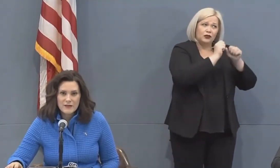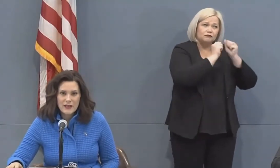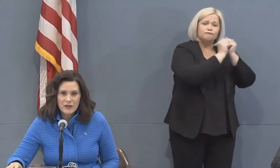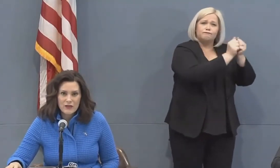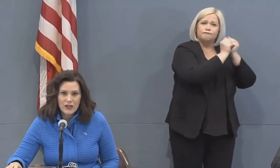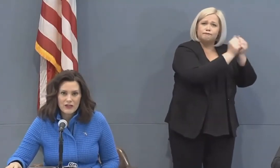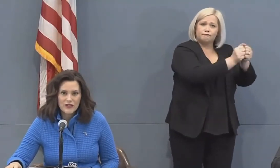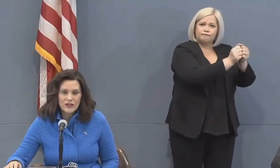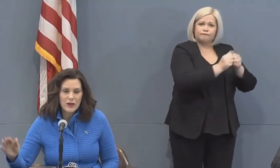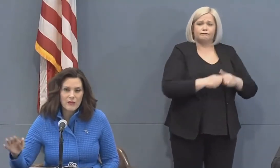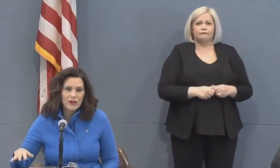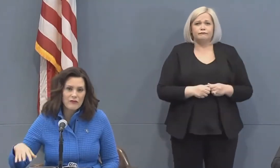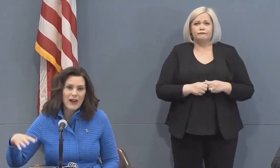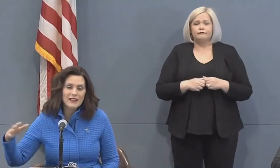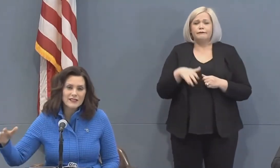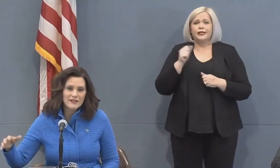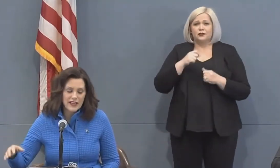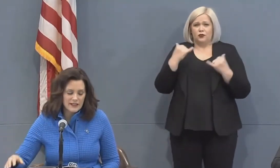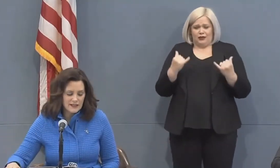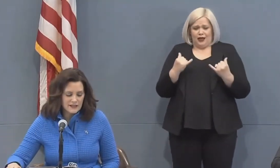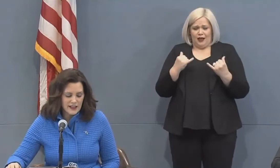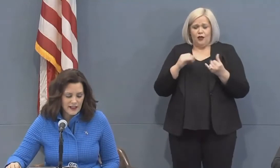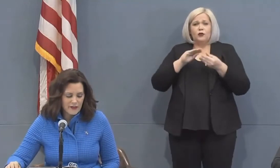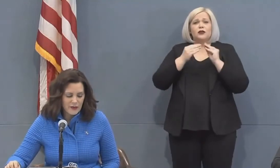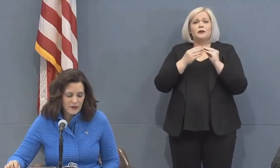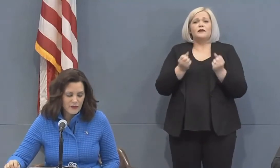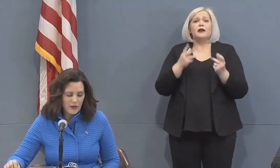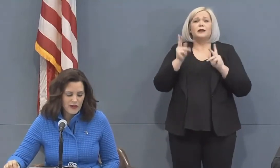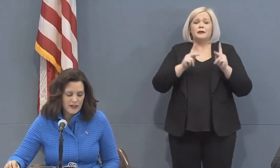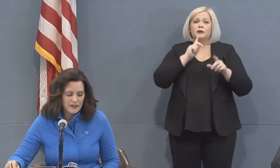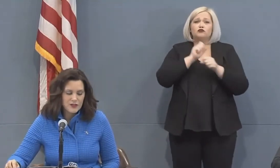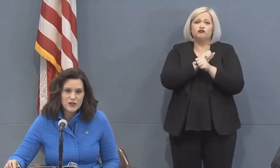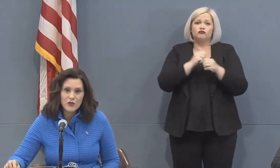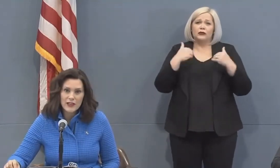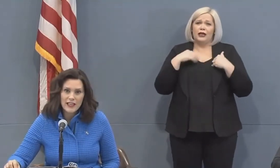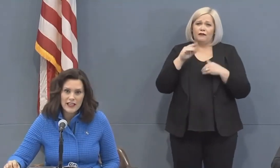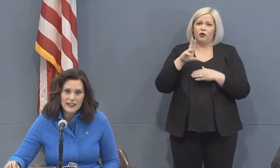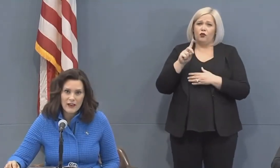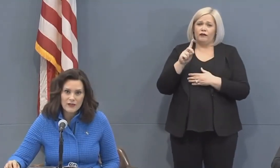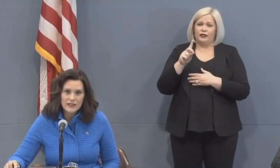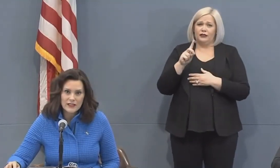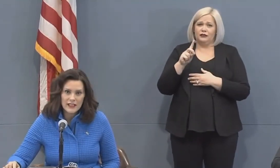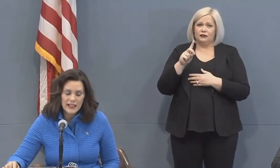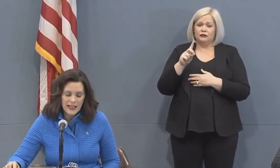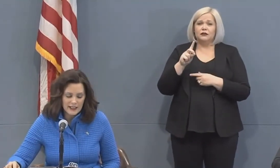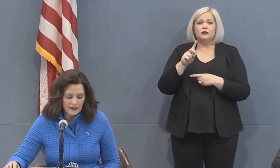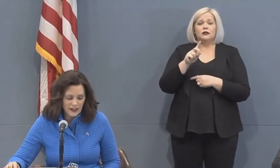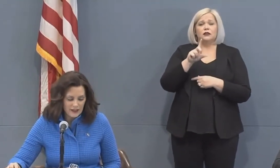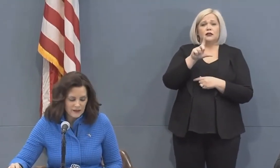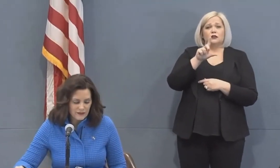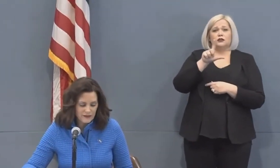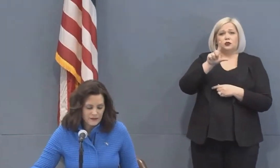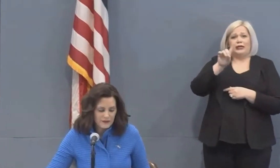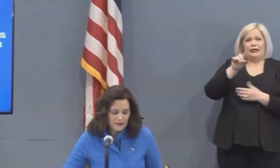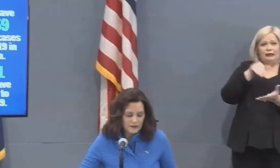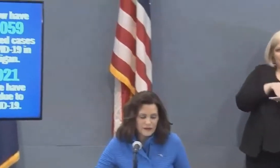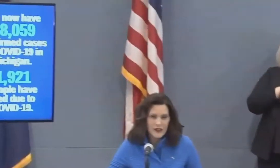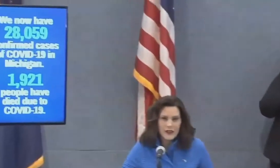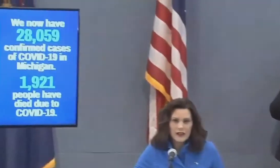today's update with regard to the number of positive cases that have been reported is 28,095.